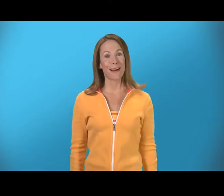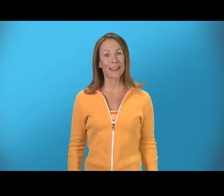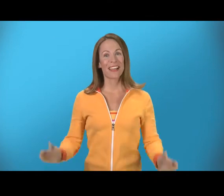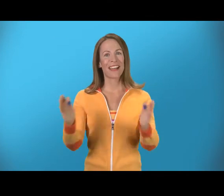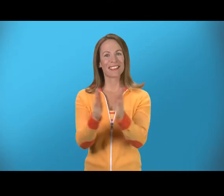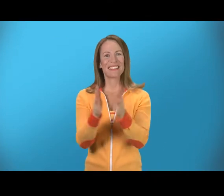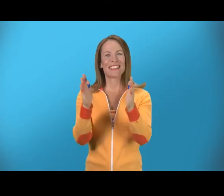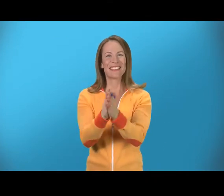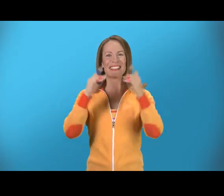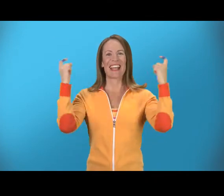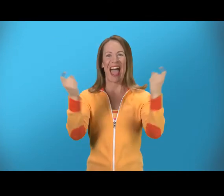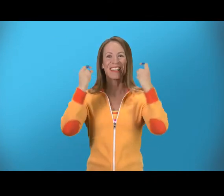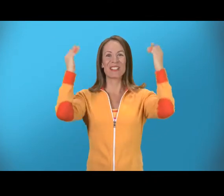Hallelujah.